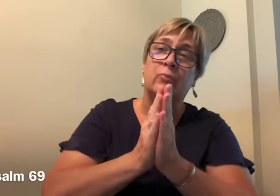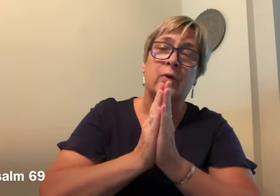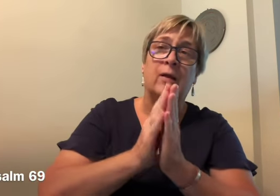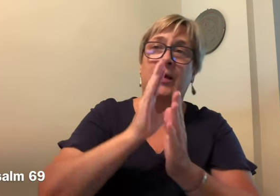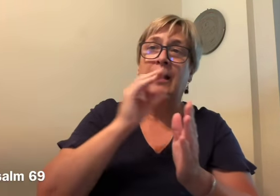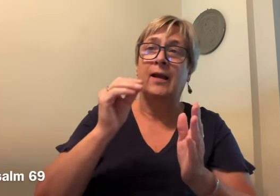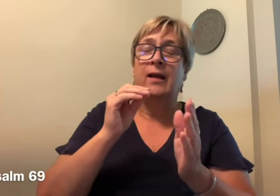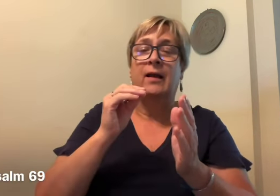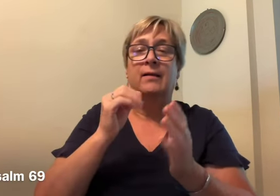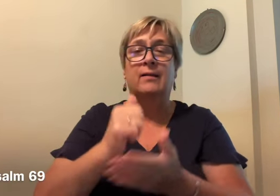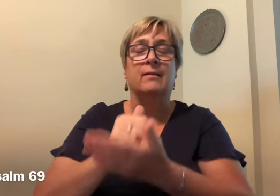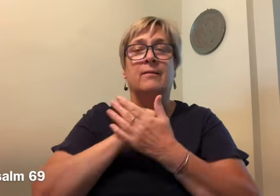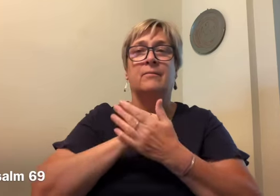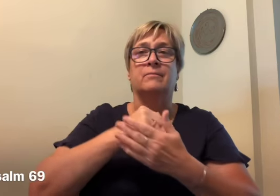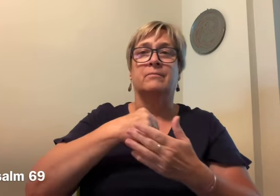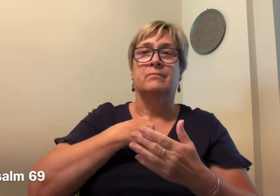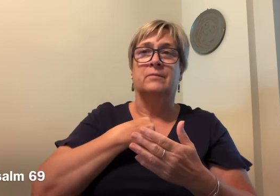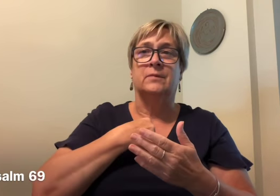In your kindness, answer me.